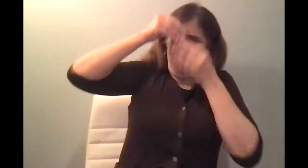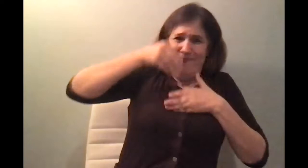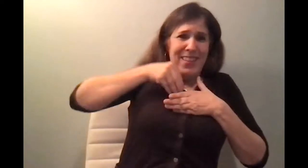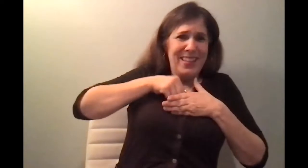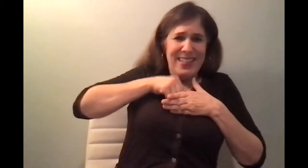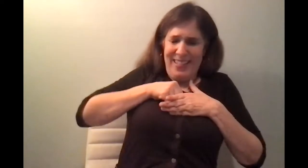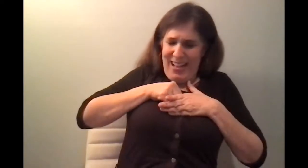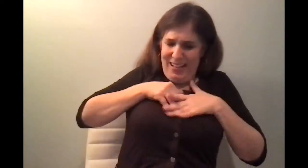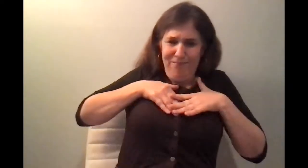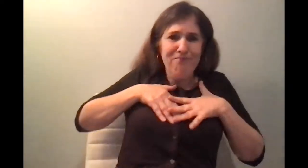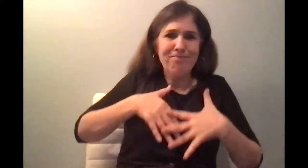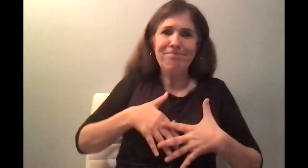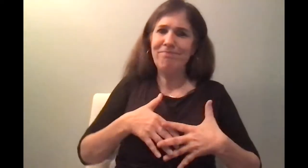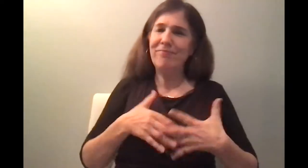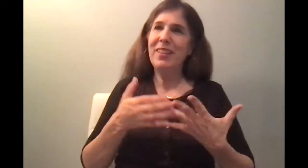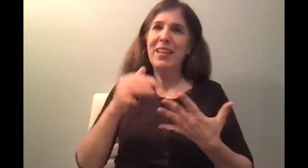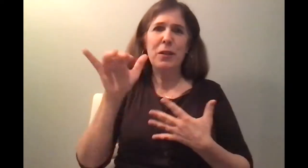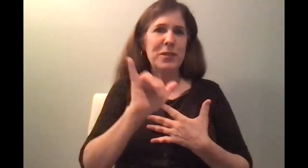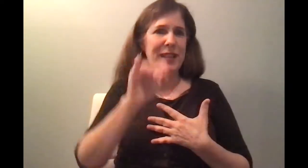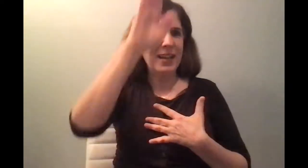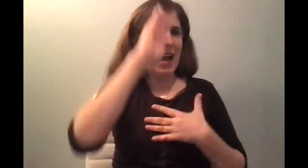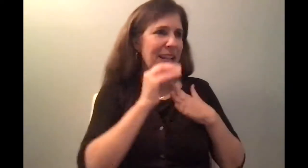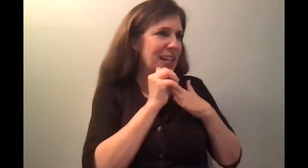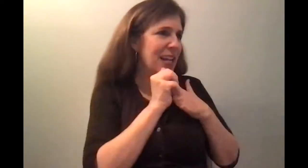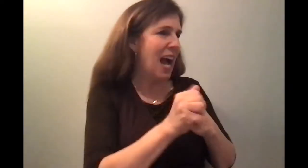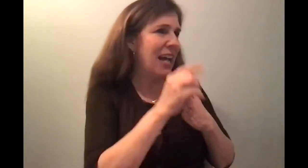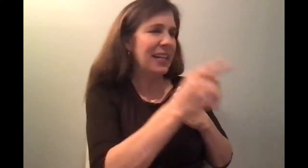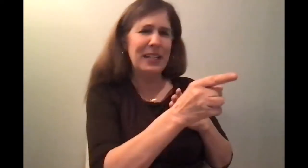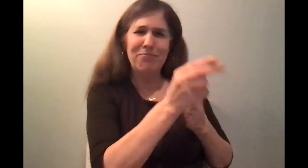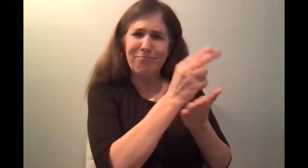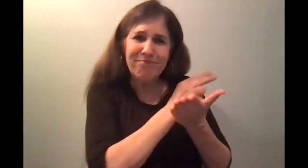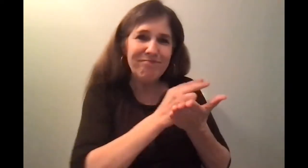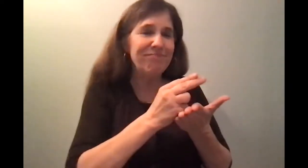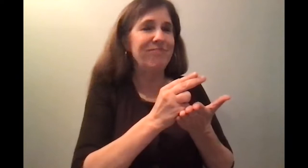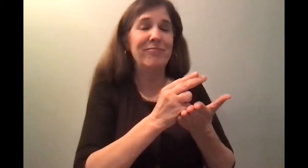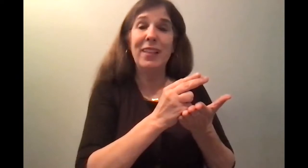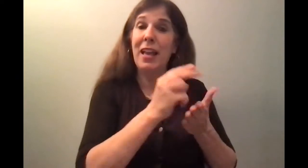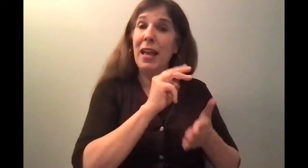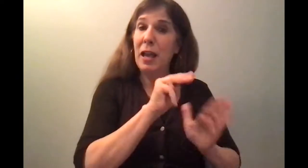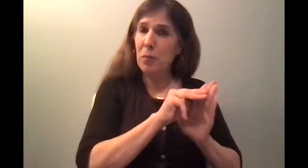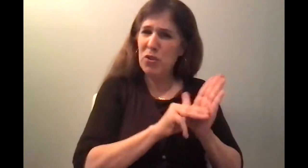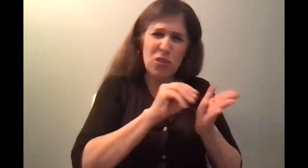guidance. And those are the five books of Moses. They're on the higher level of any other of books of the Bible.